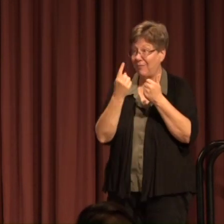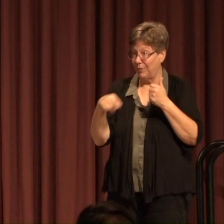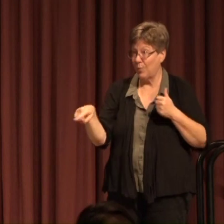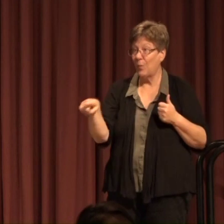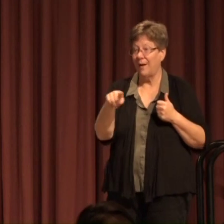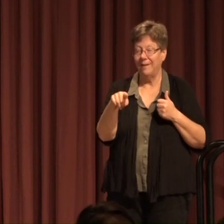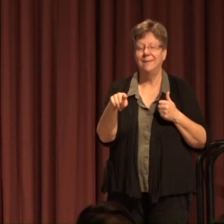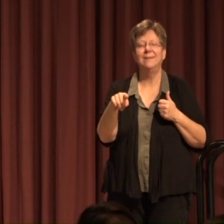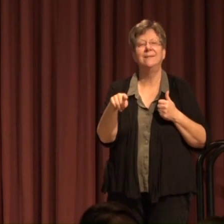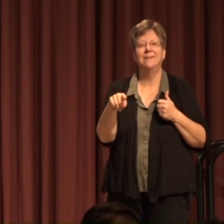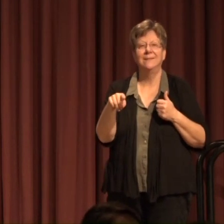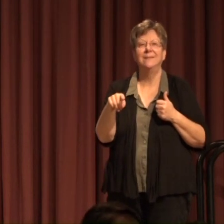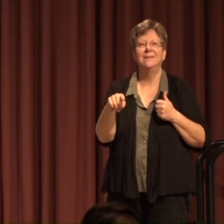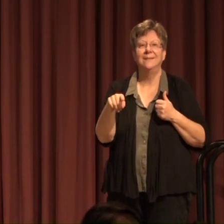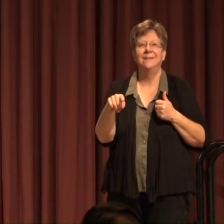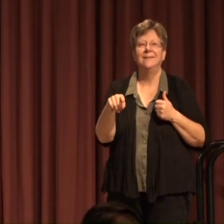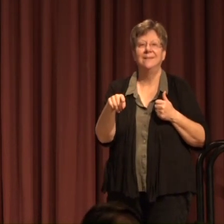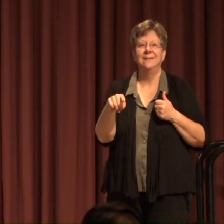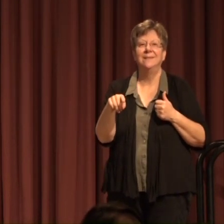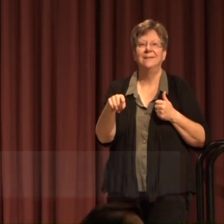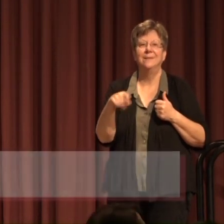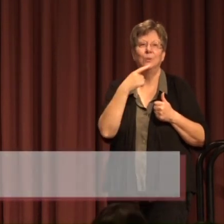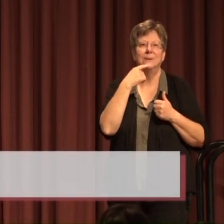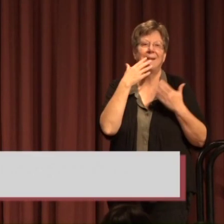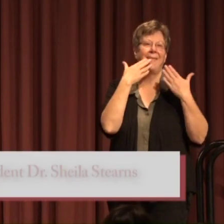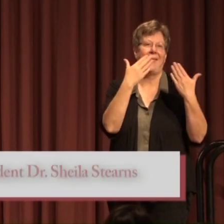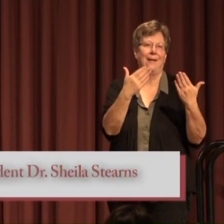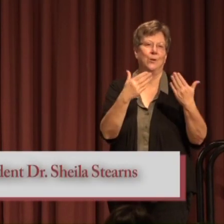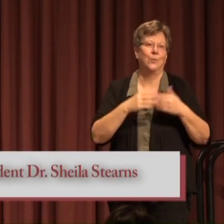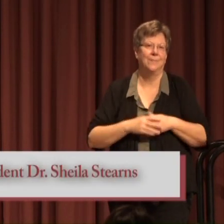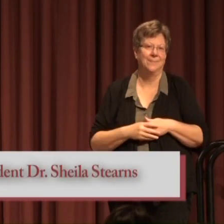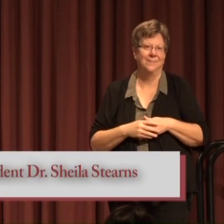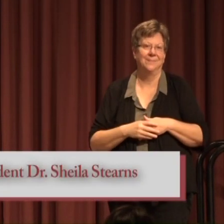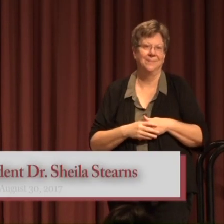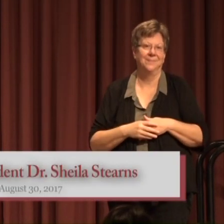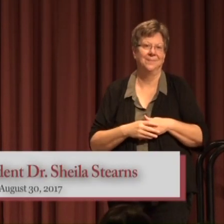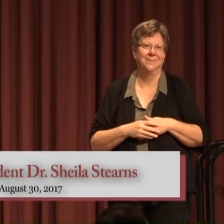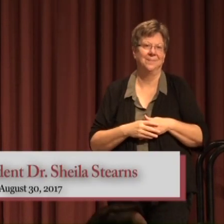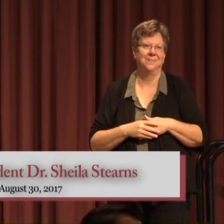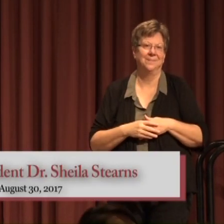To say thank you Mike